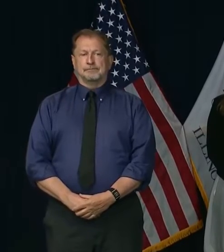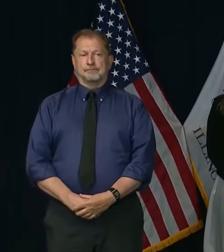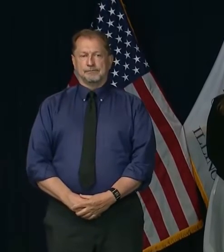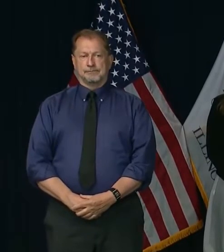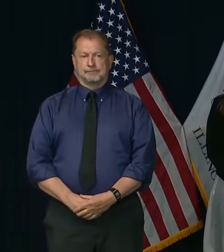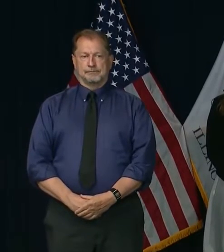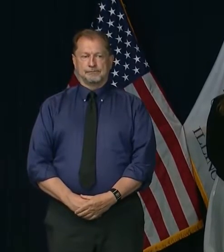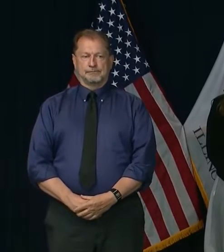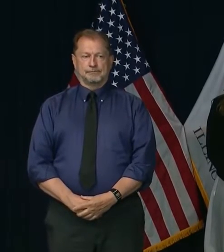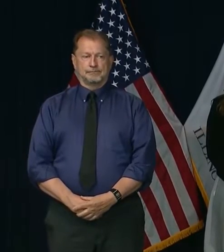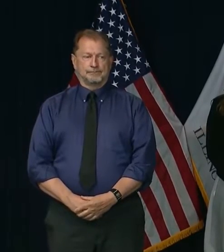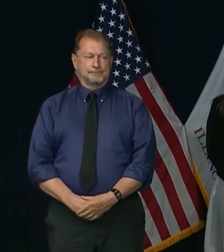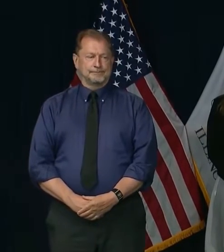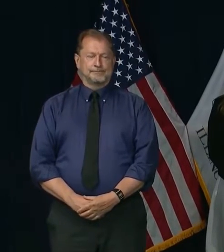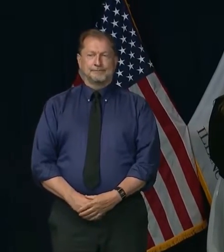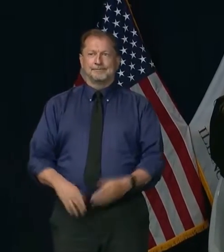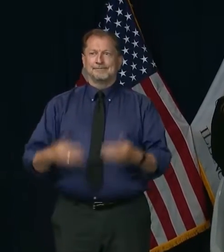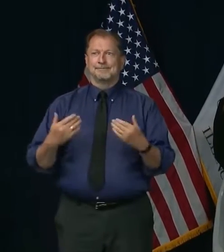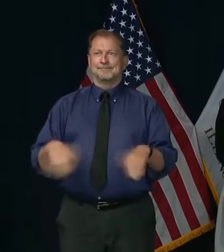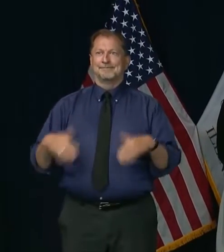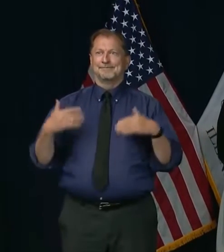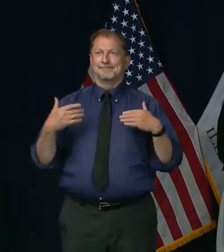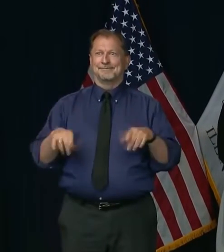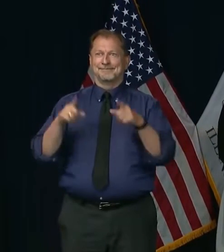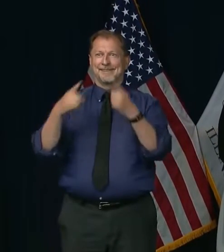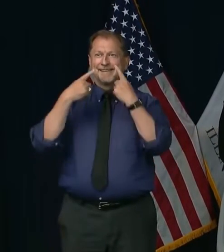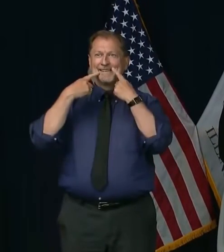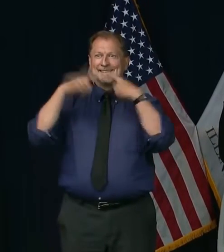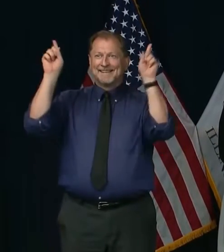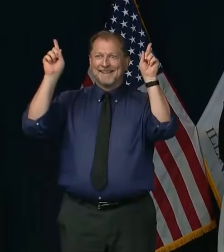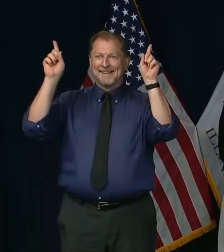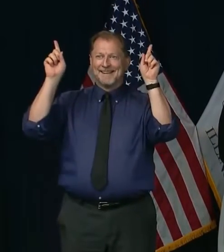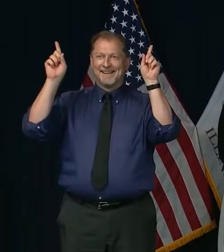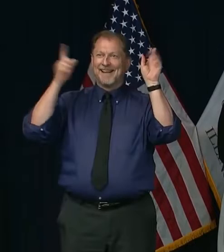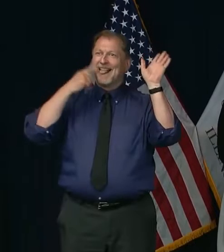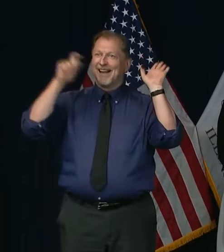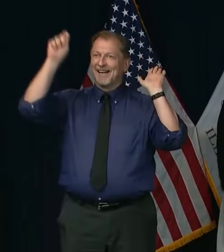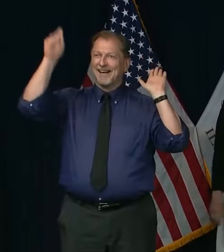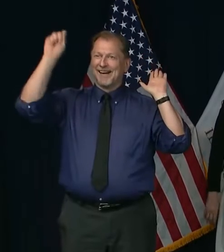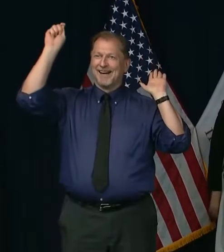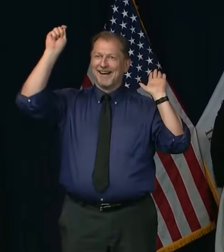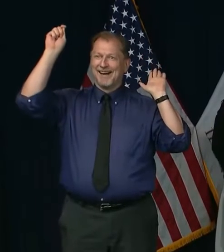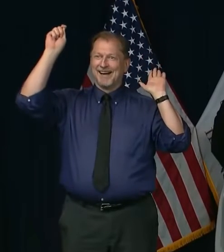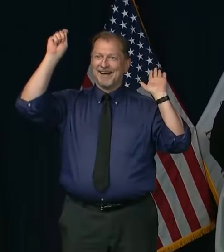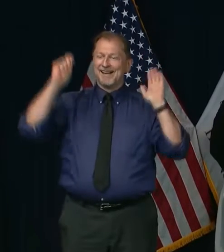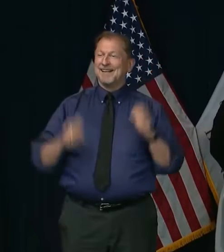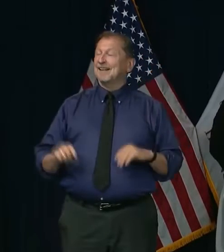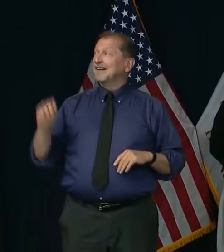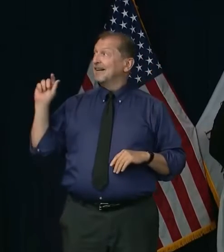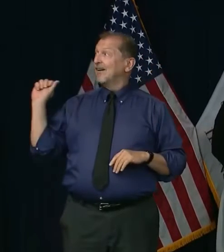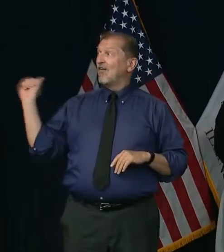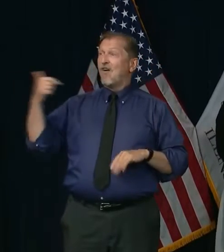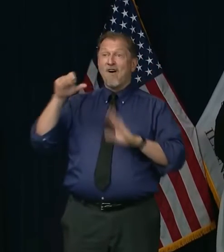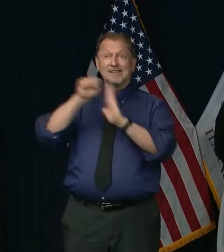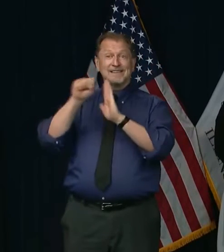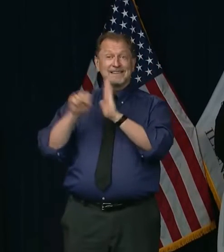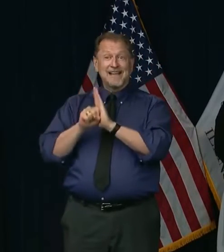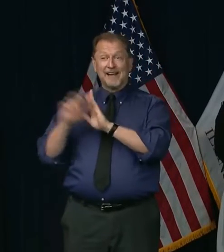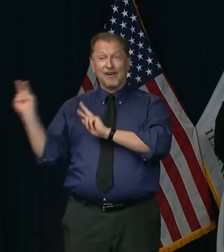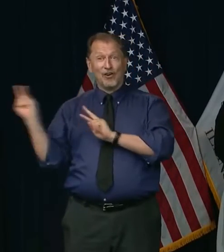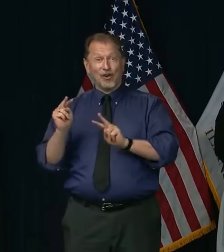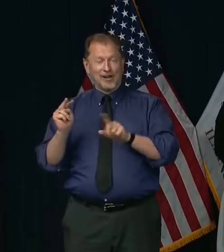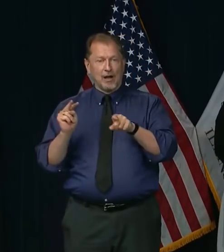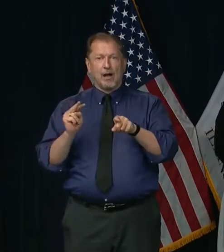So, you did it. Illinois is being touted across the country of getting it